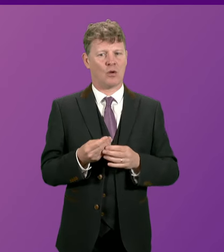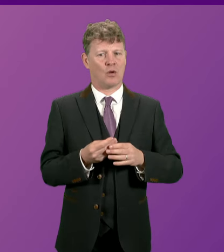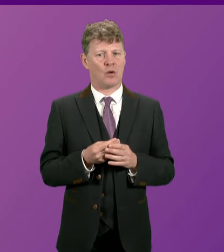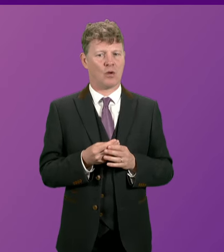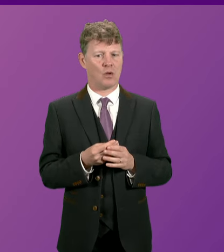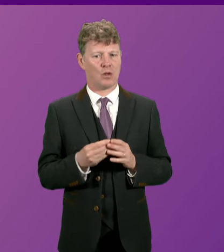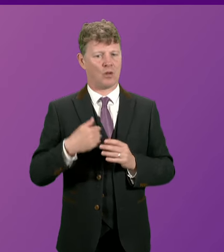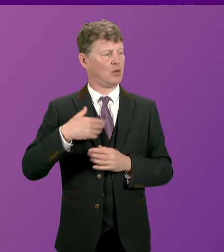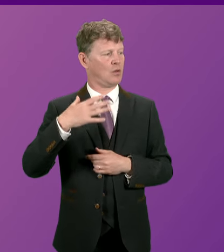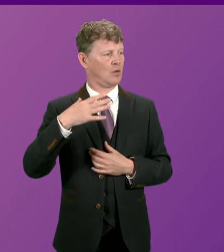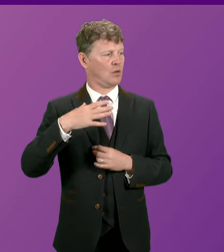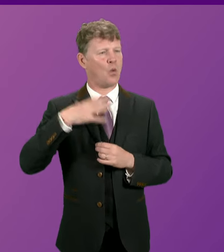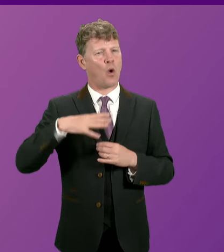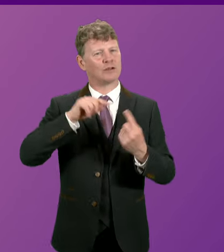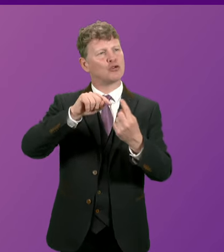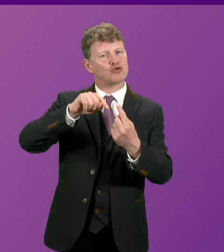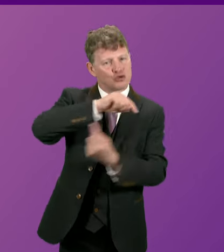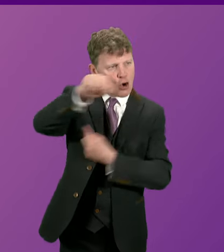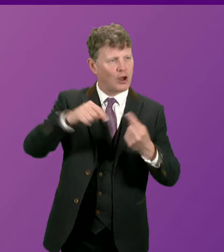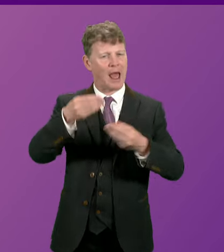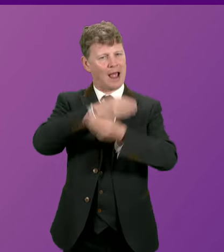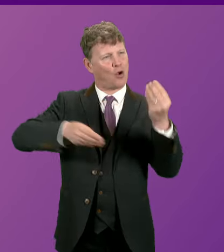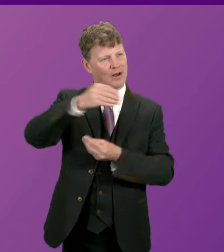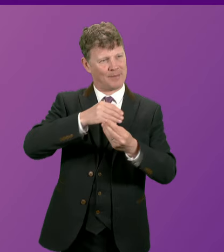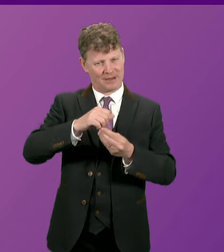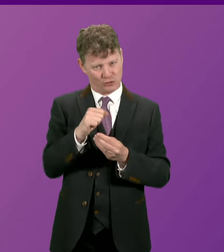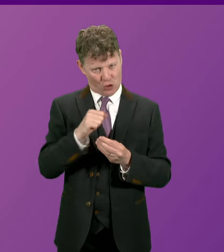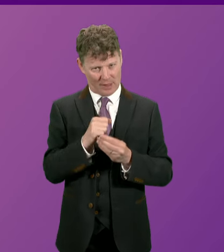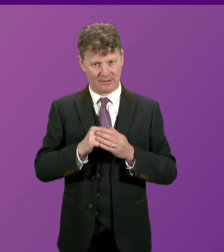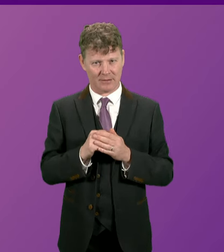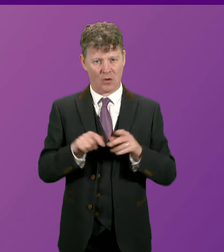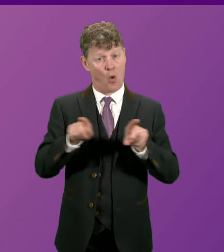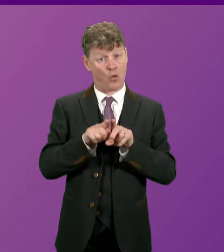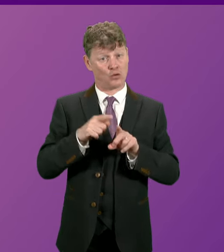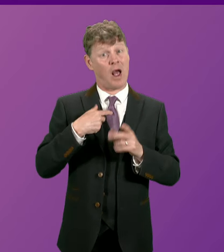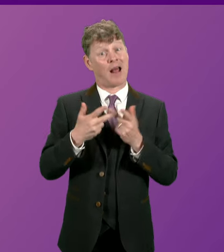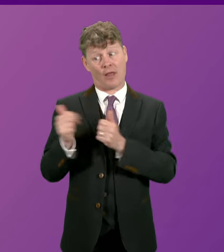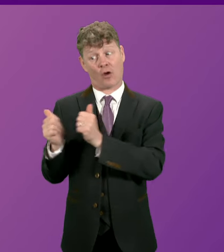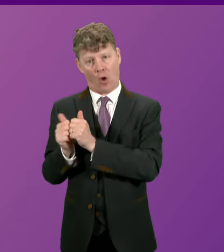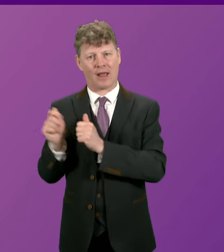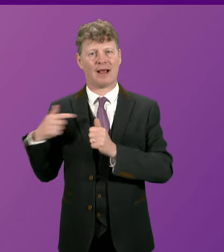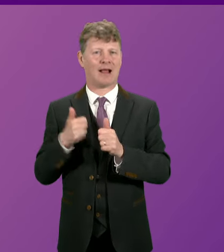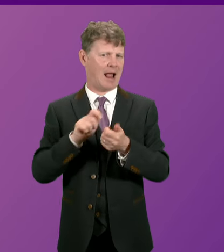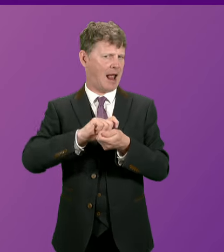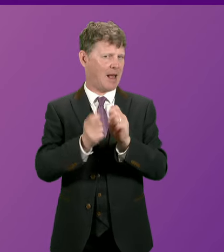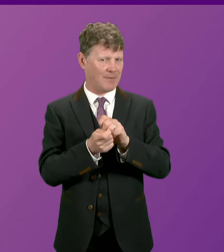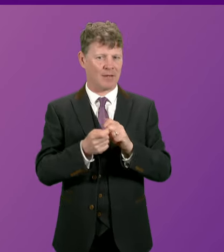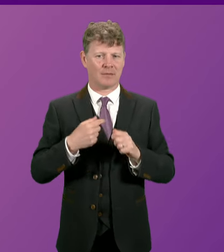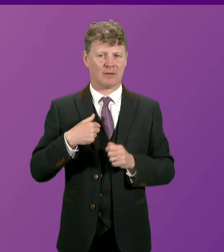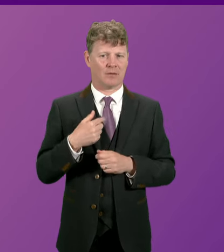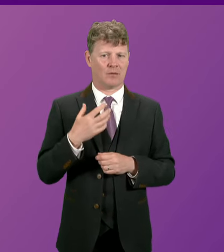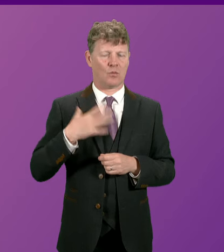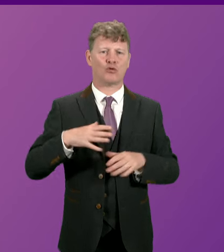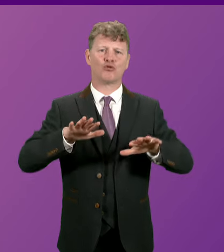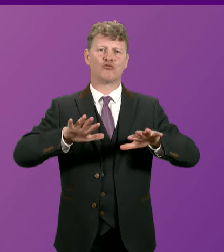economy in Scotland on the face of the bill and my colleague Monica Lennon's amendment to put in place a reusable nappy scheme